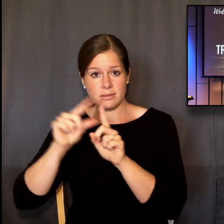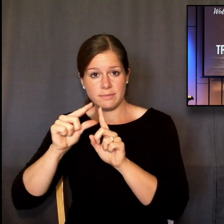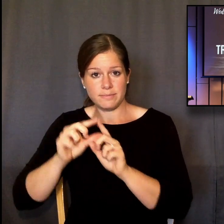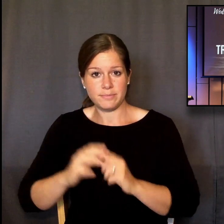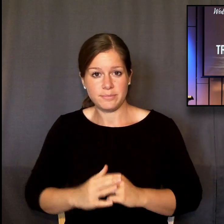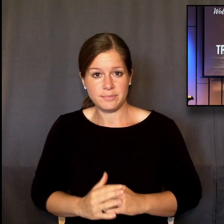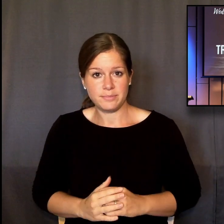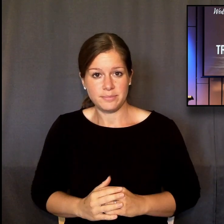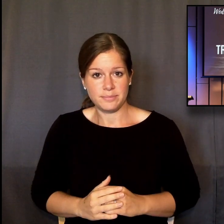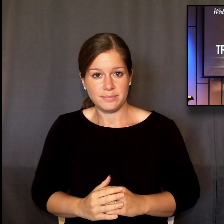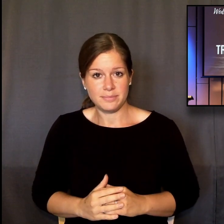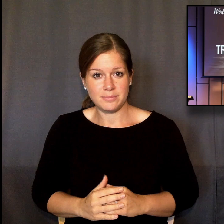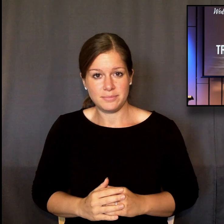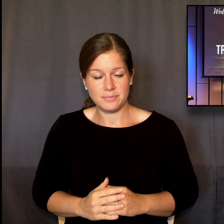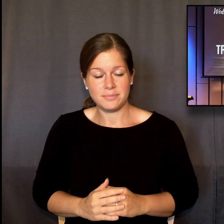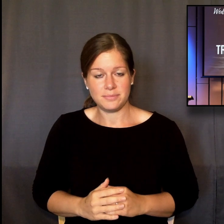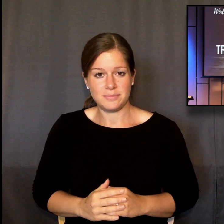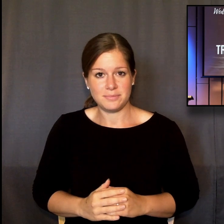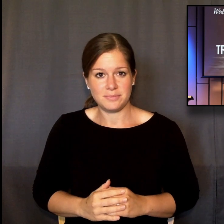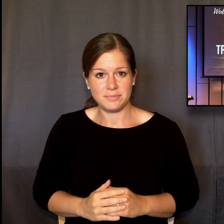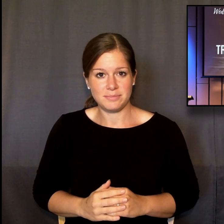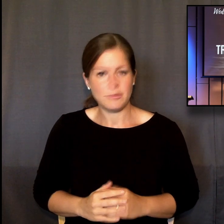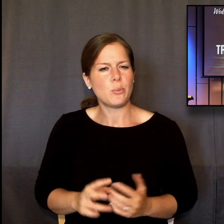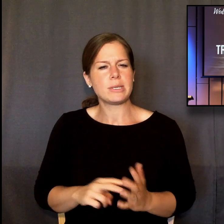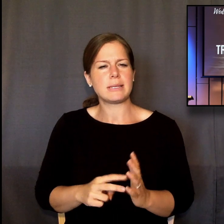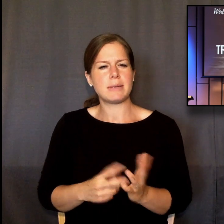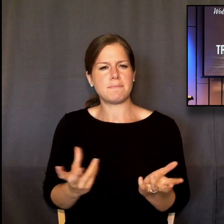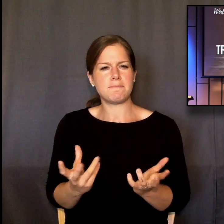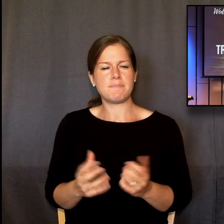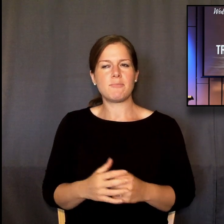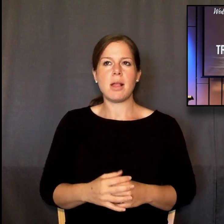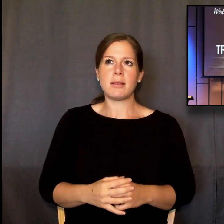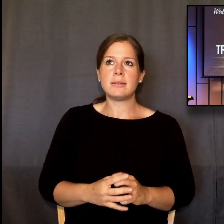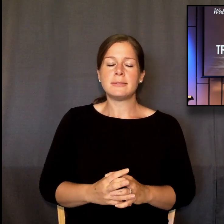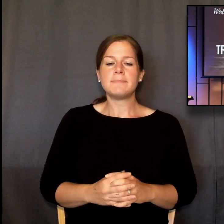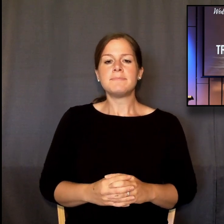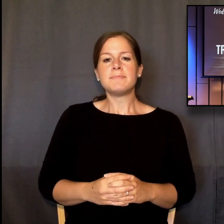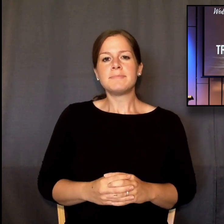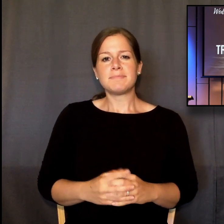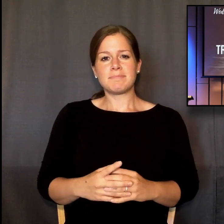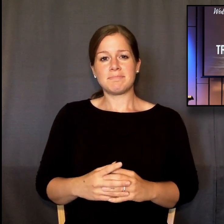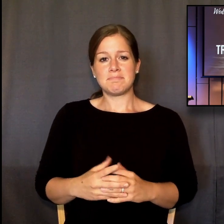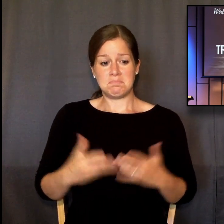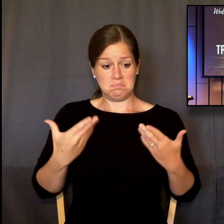And it means that as, it means this, that we are not God.